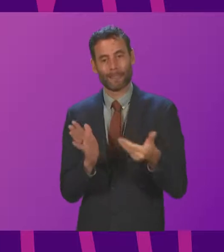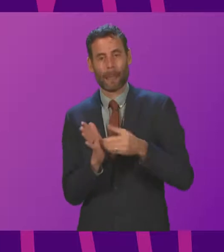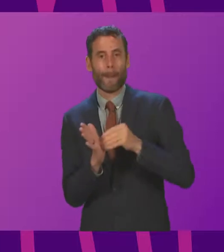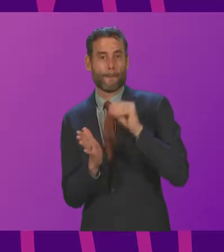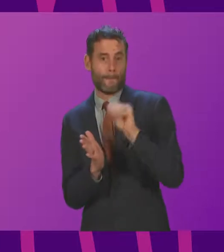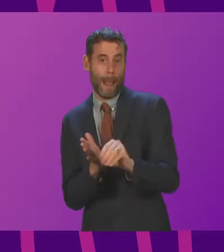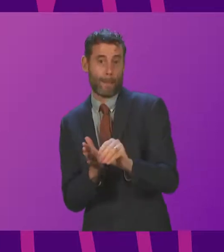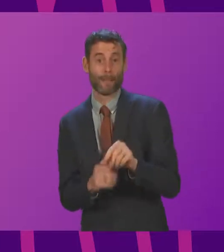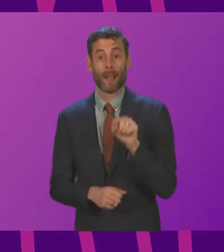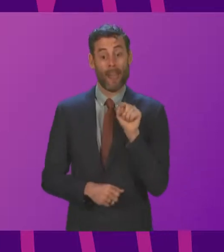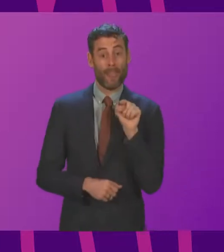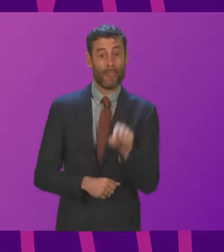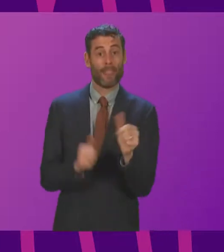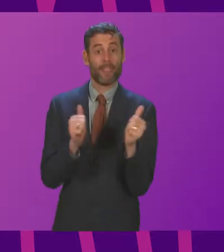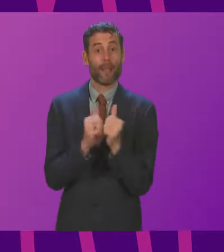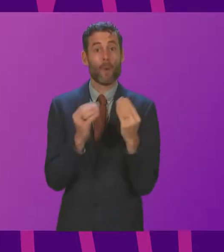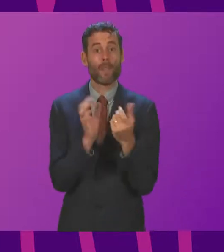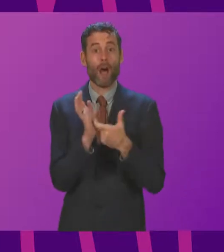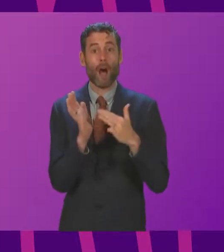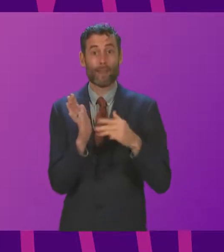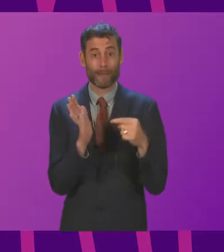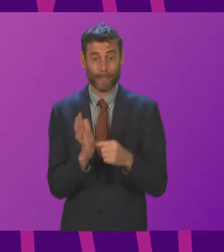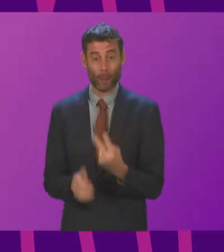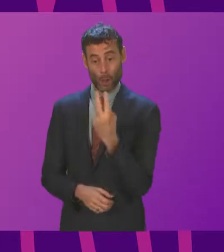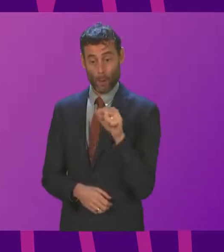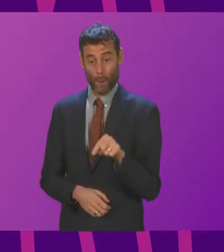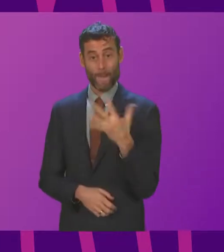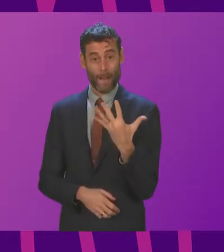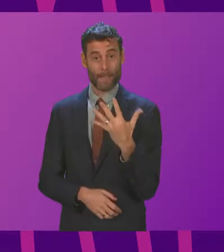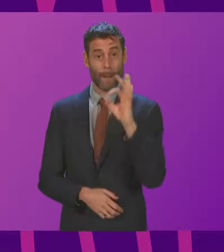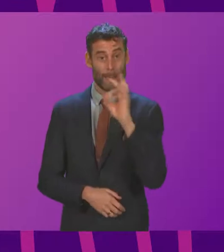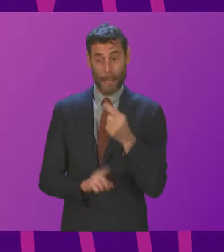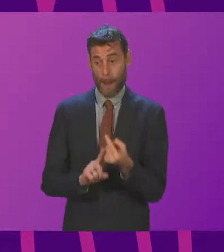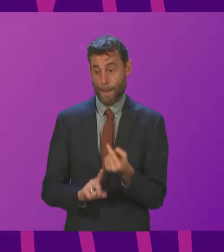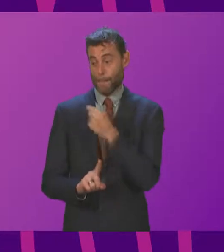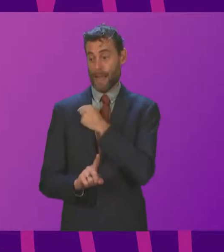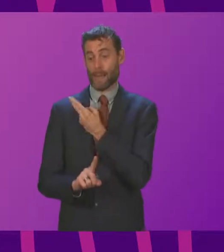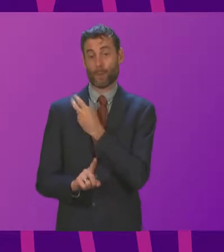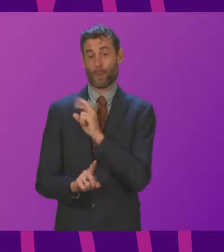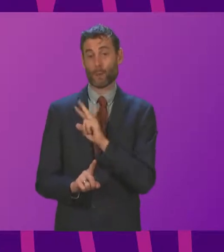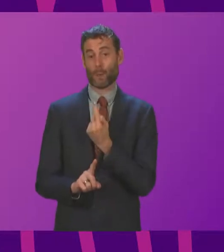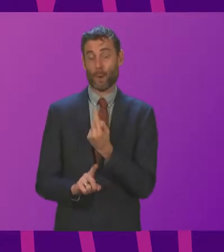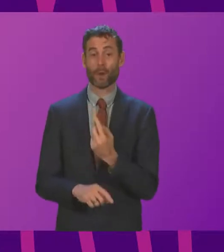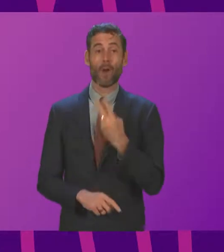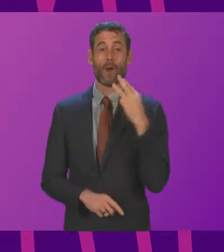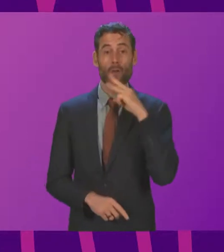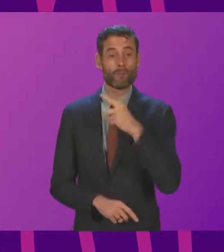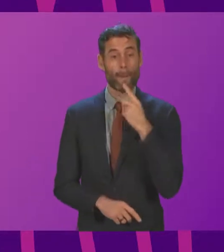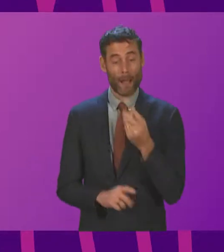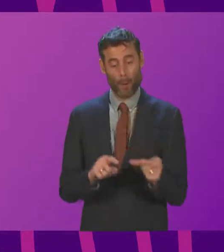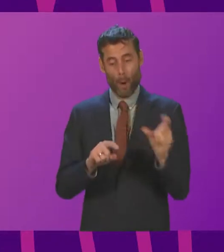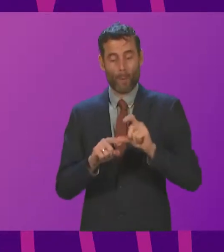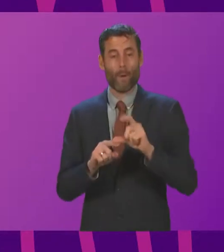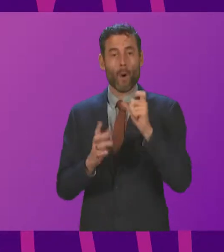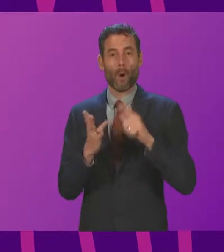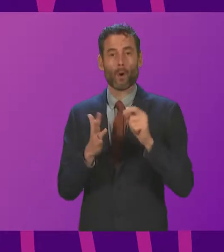with the RMT last night consists of 2.5% backdated for 2021, a £300 payment for COP26